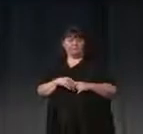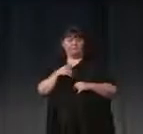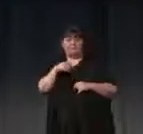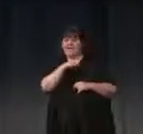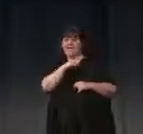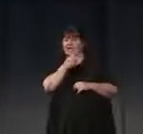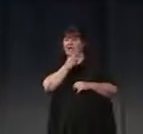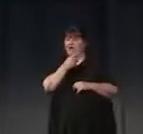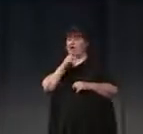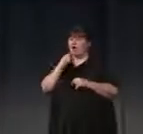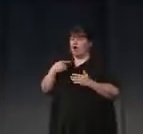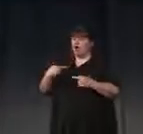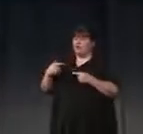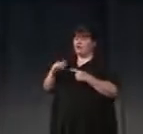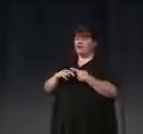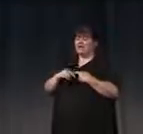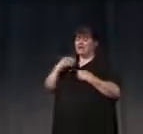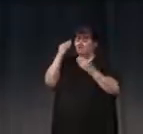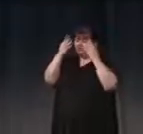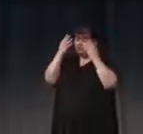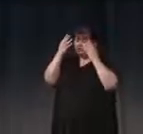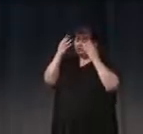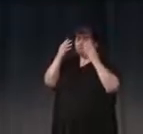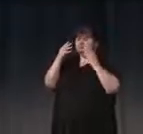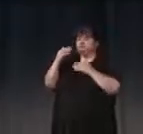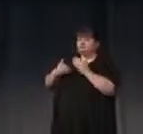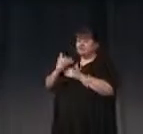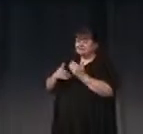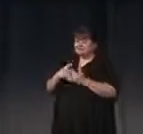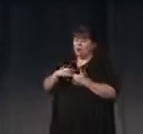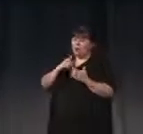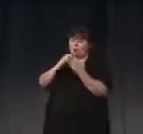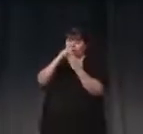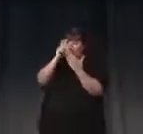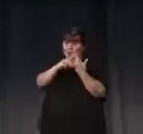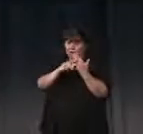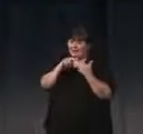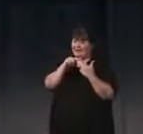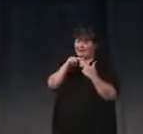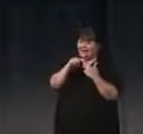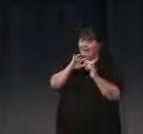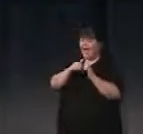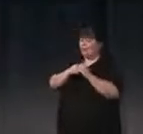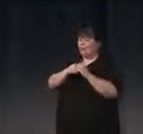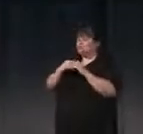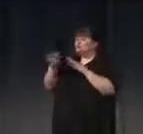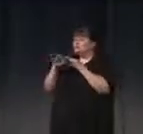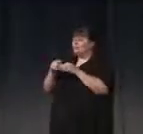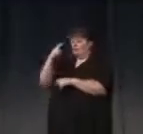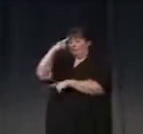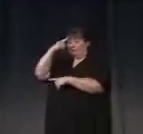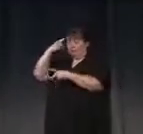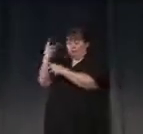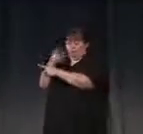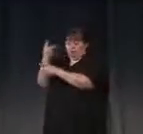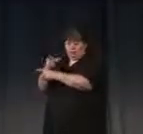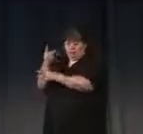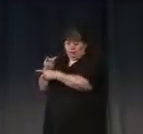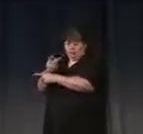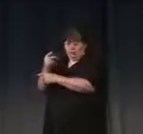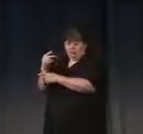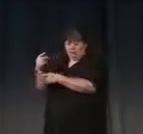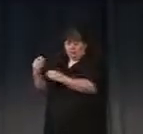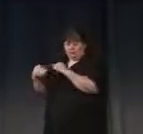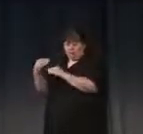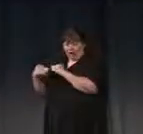argue that information processing or computer programming is a good way to describe mental computation. So